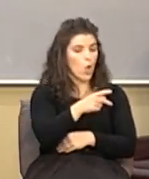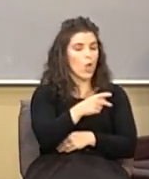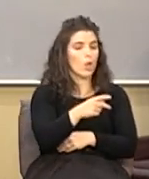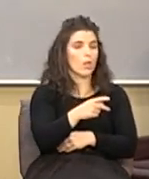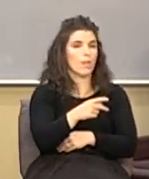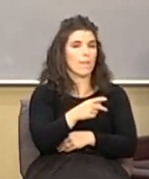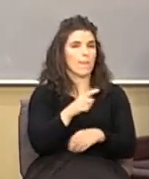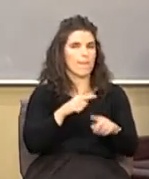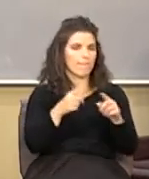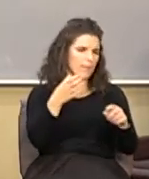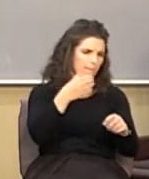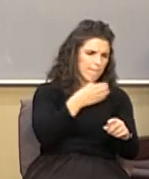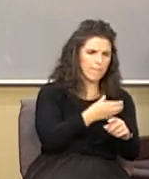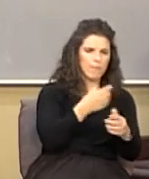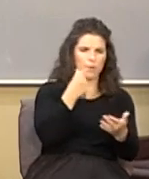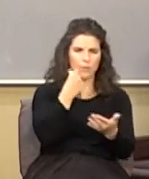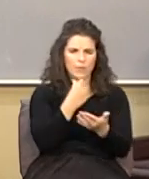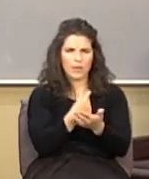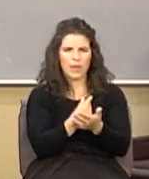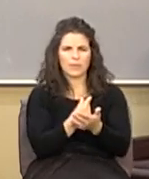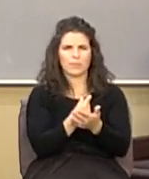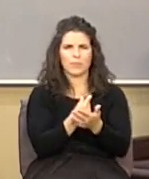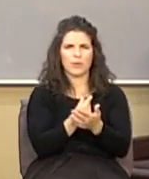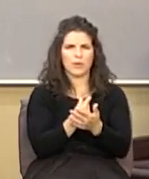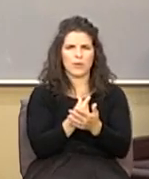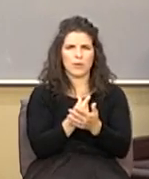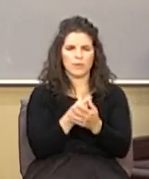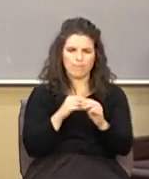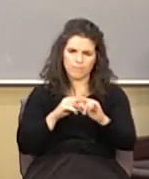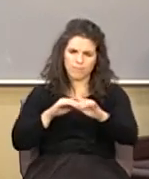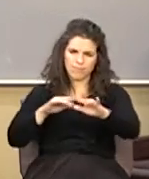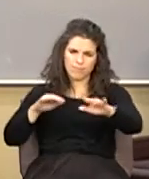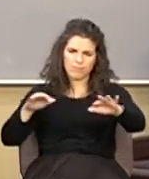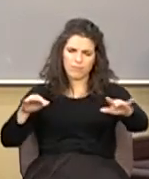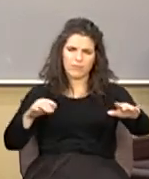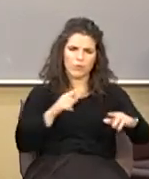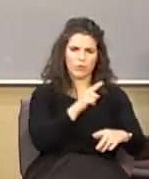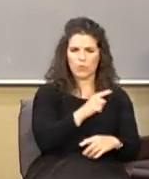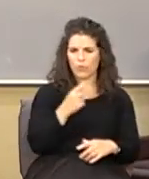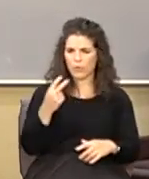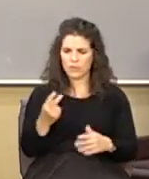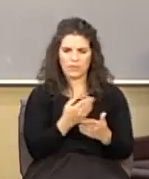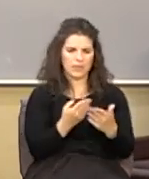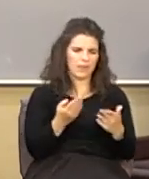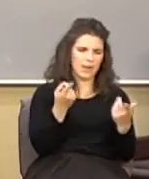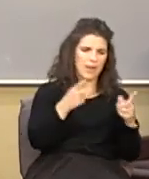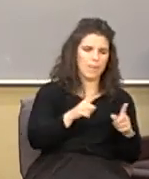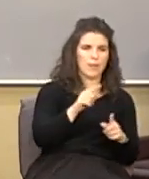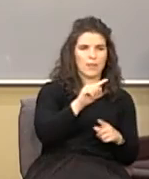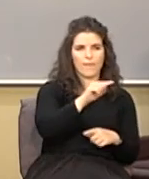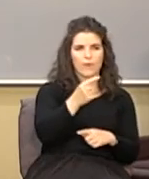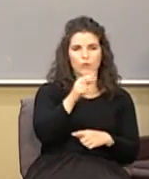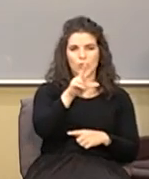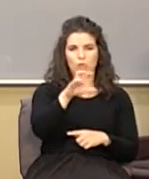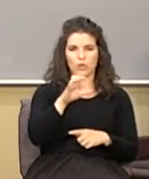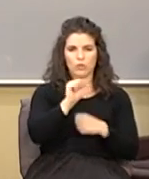because of the power of the gospel all of a sudden there are two things that happened in the first three centuries number one